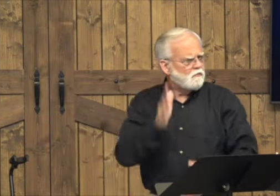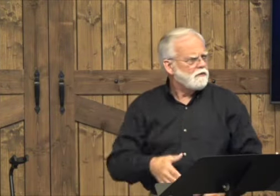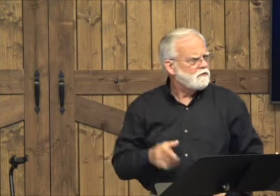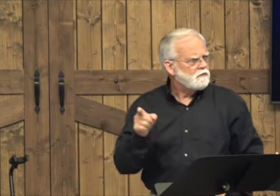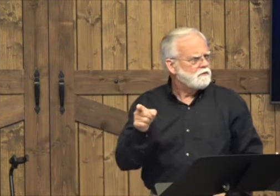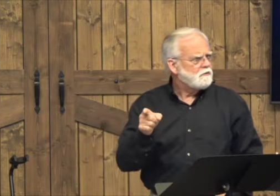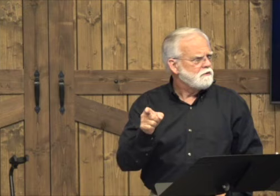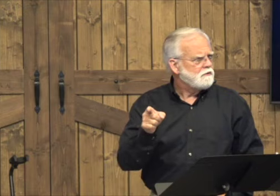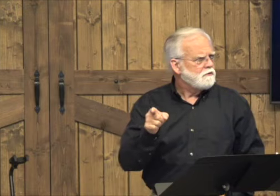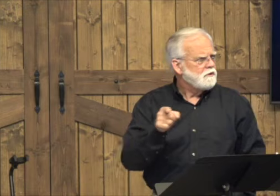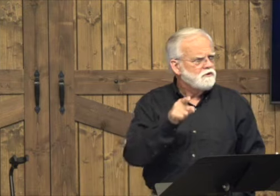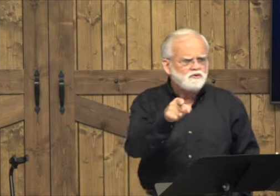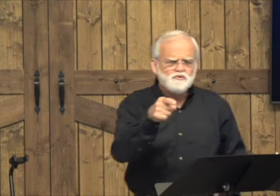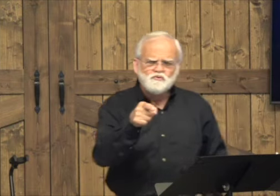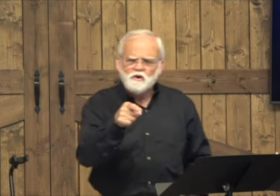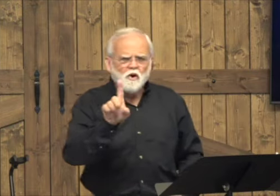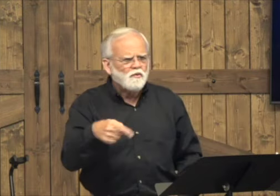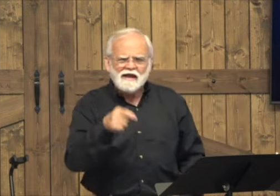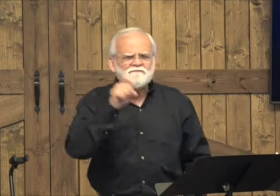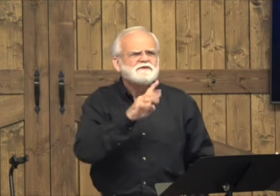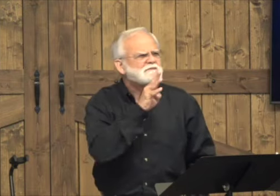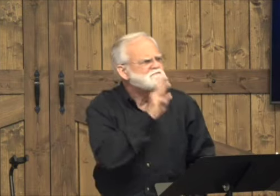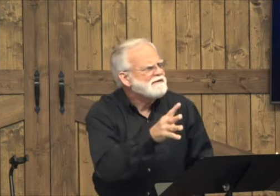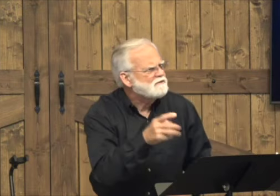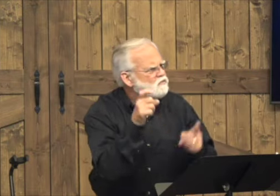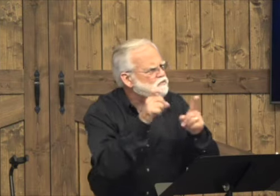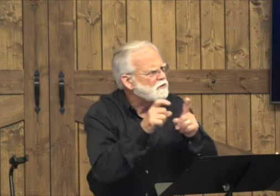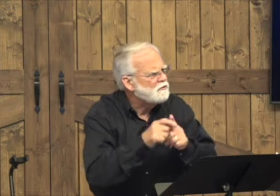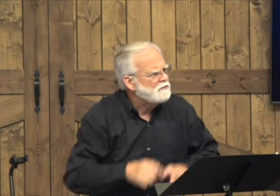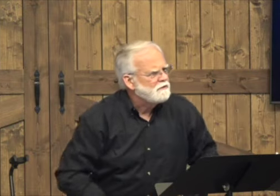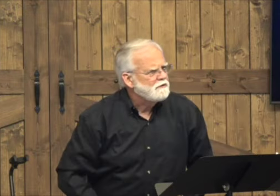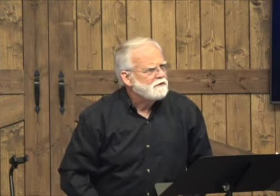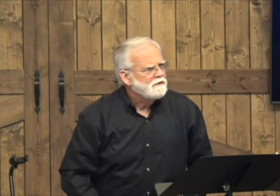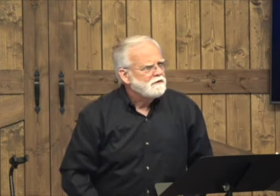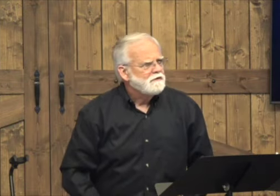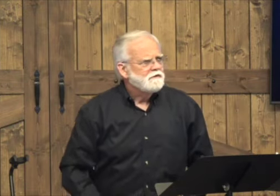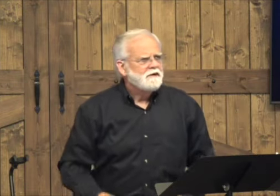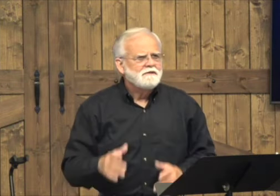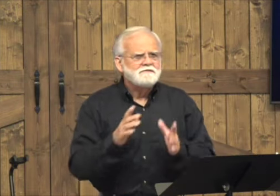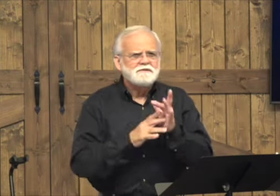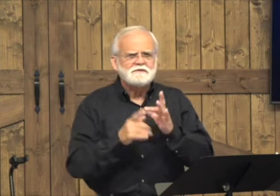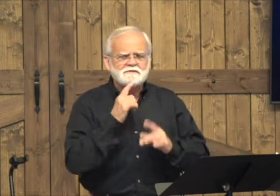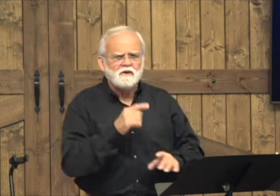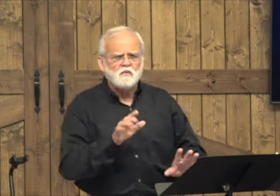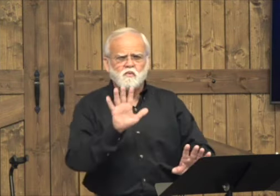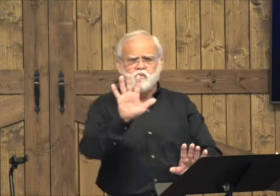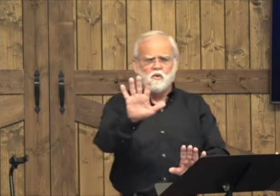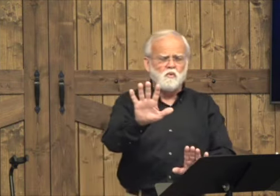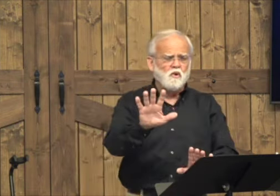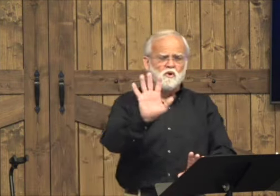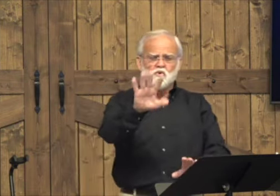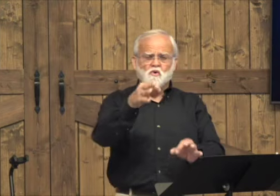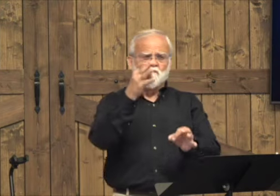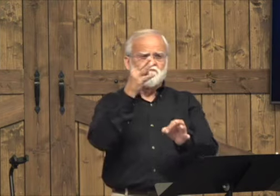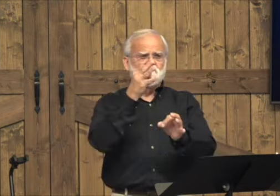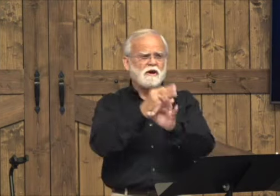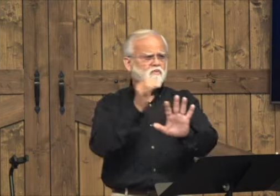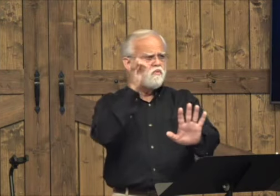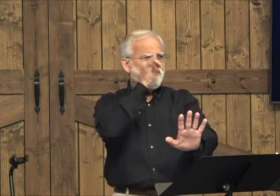they obey me and you only have to speak your word. And Jesus said, whoa, your